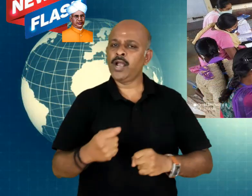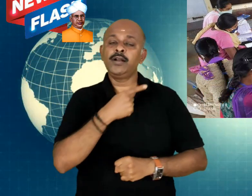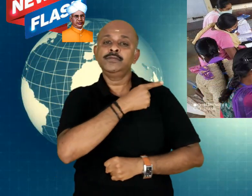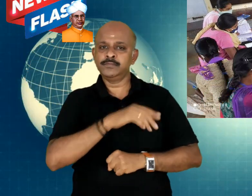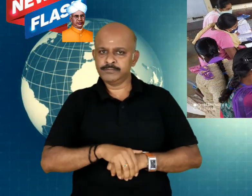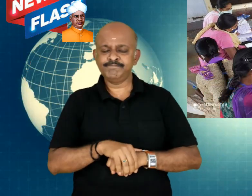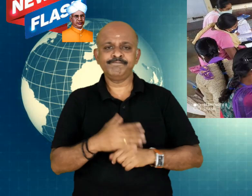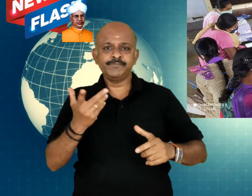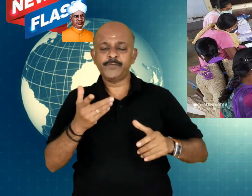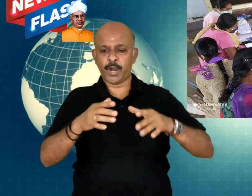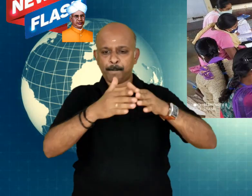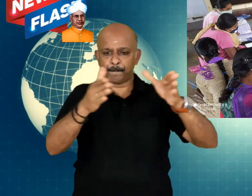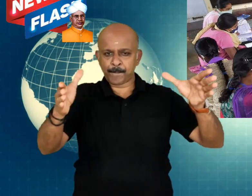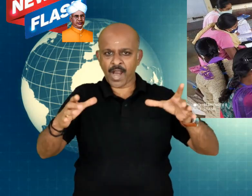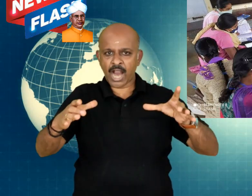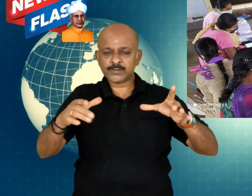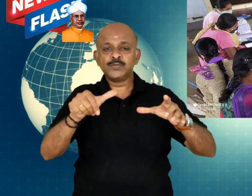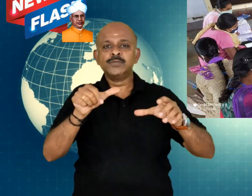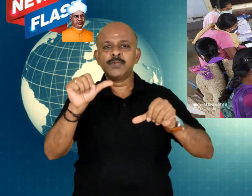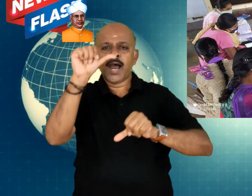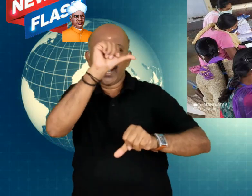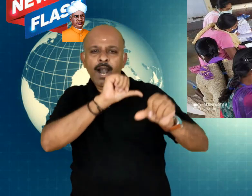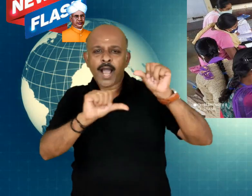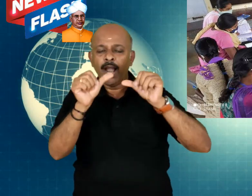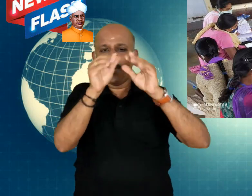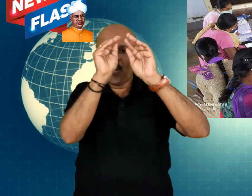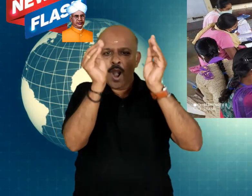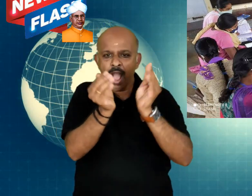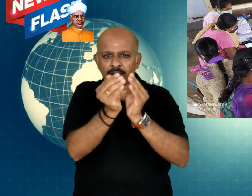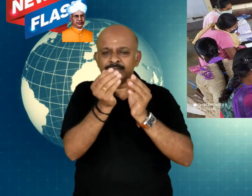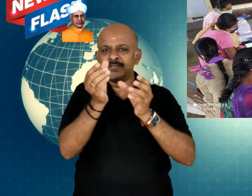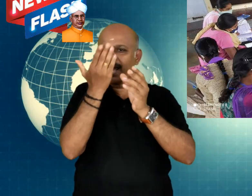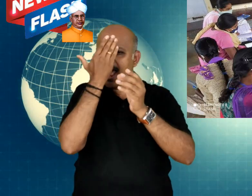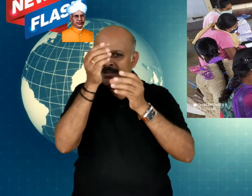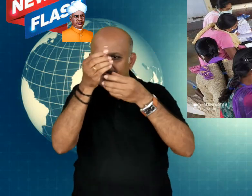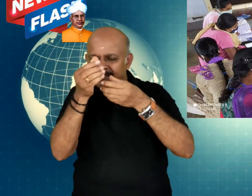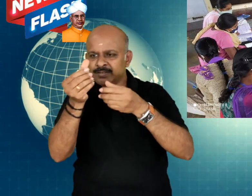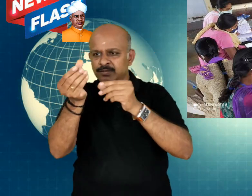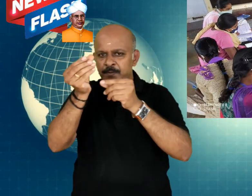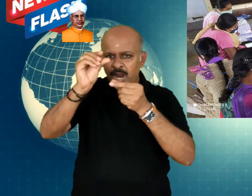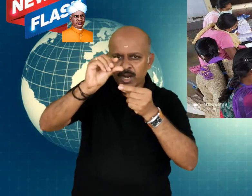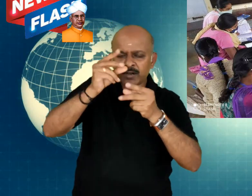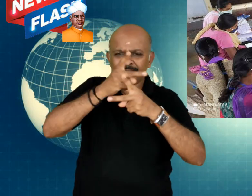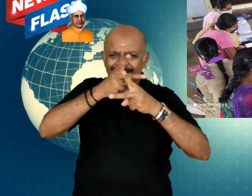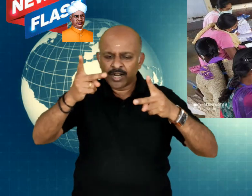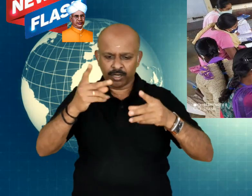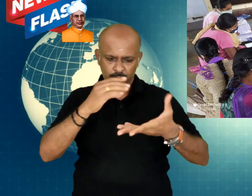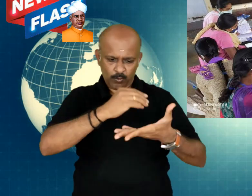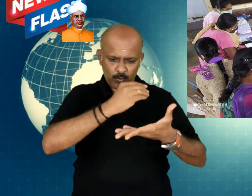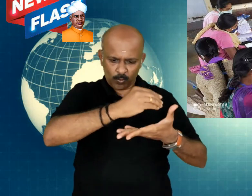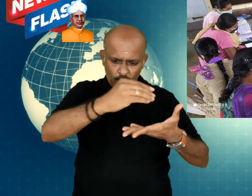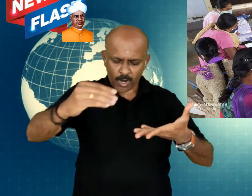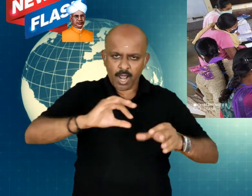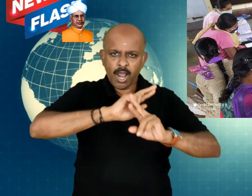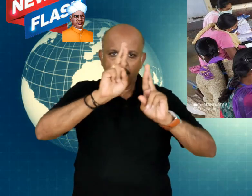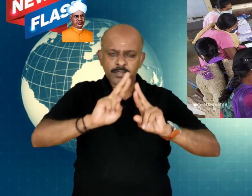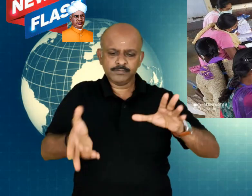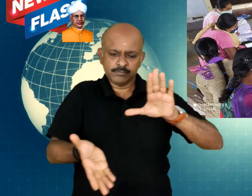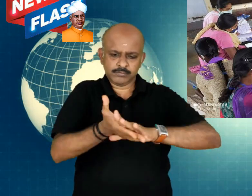Shashi Kumar had brought in a mini lab kit. So, he can explain the chemical